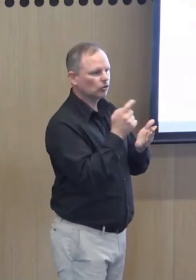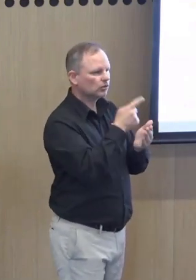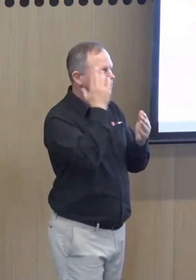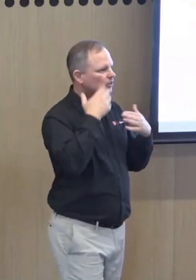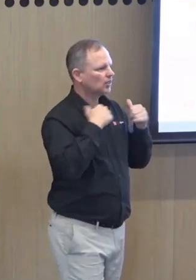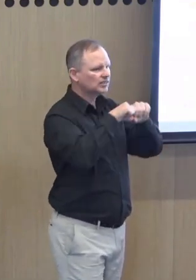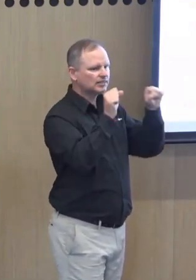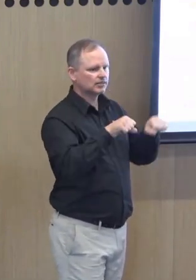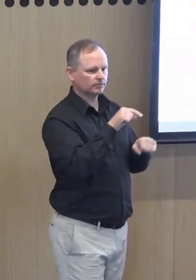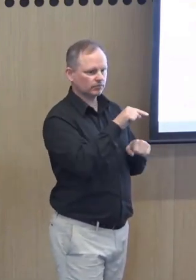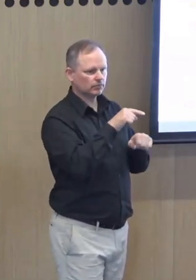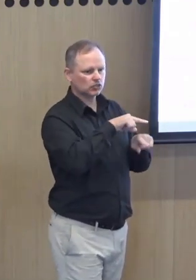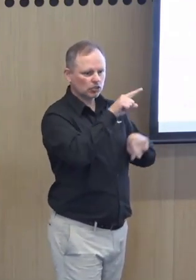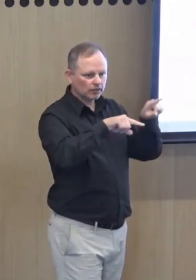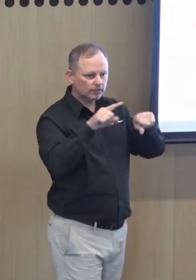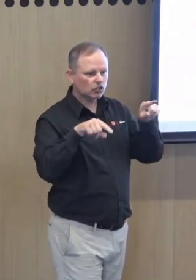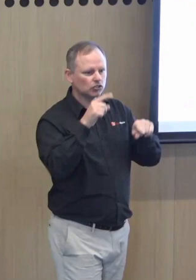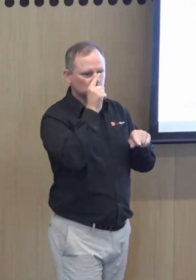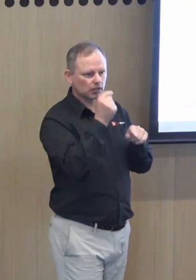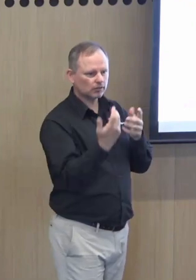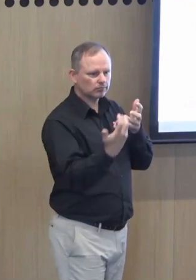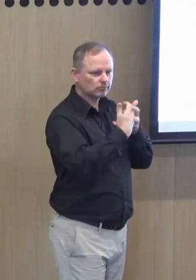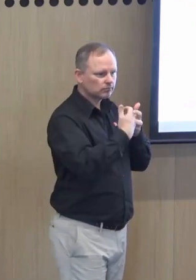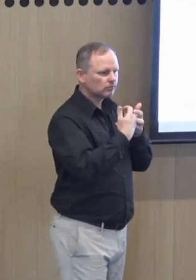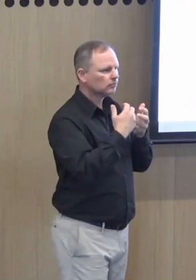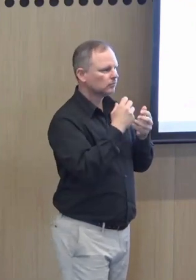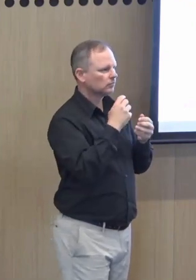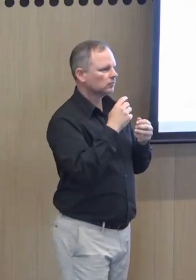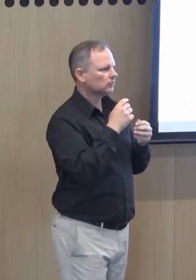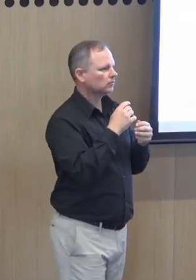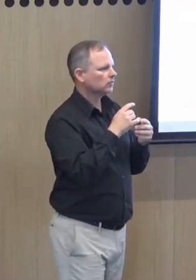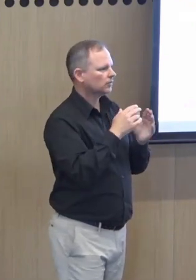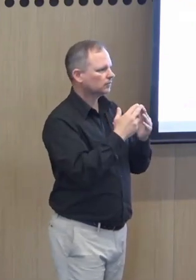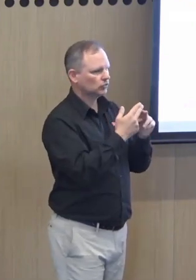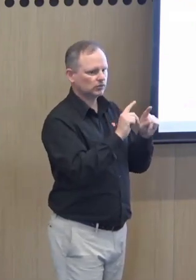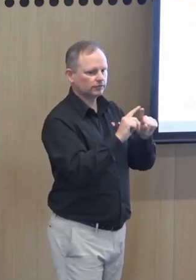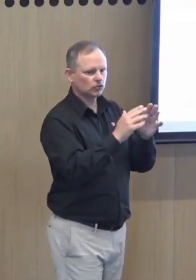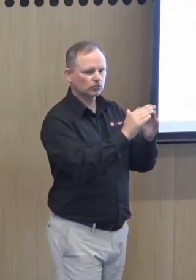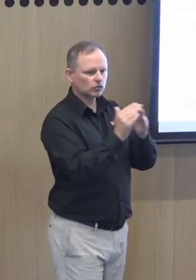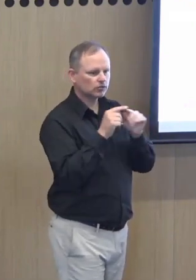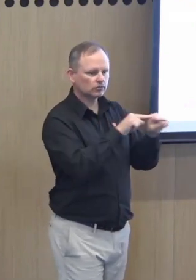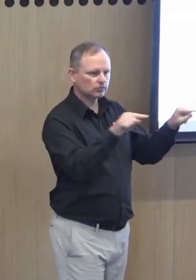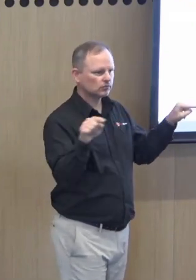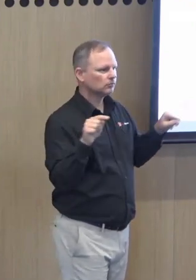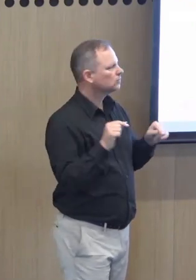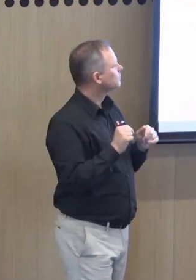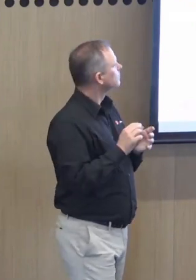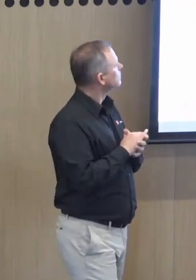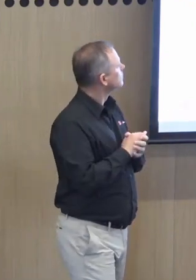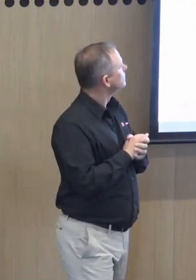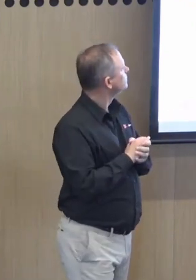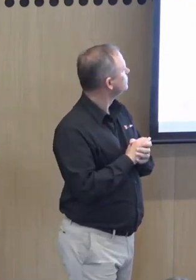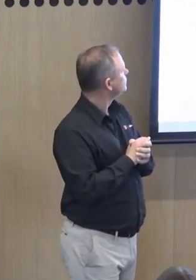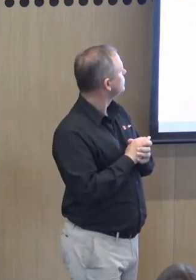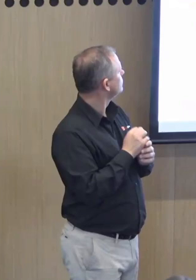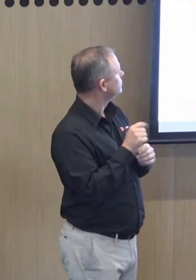ensuring that the mental health system and the diverse components within that catered to the members of the deaf and hard of hearing community.